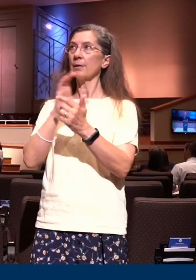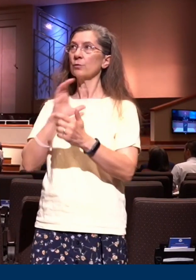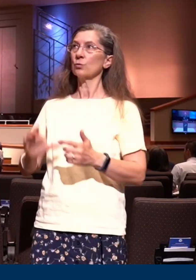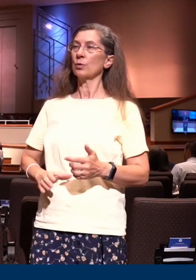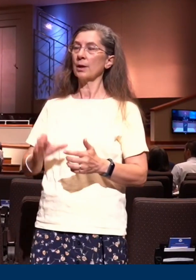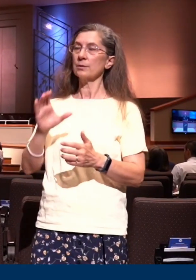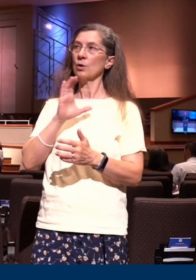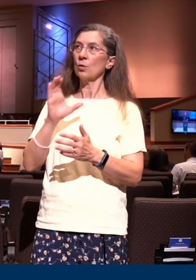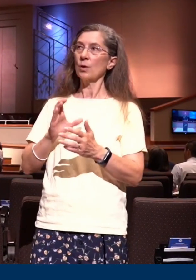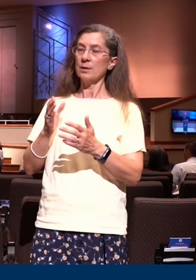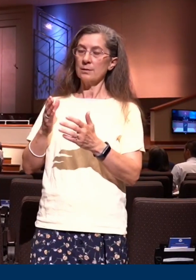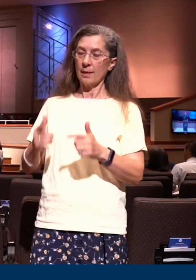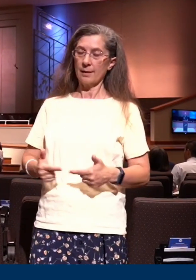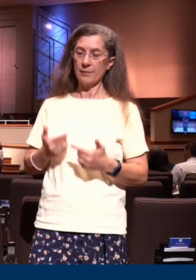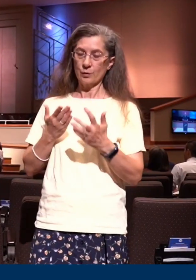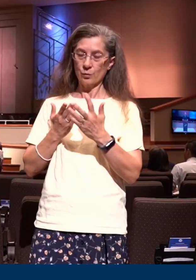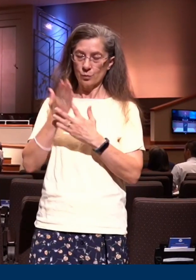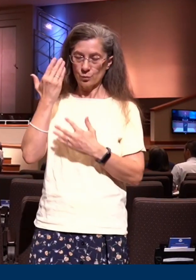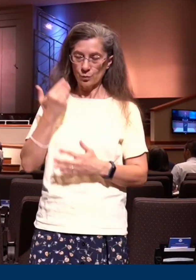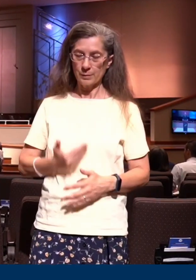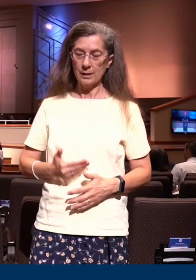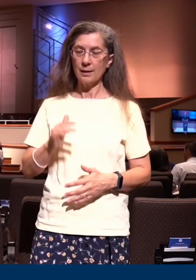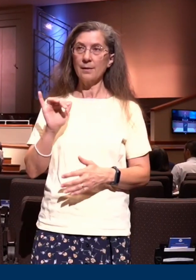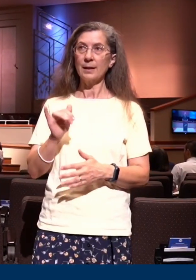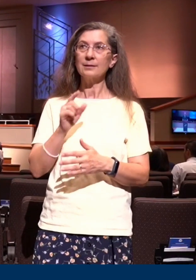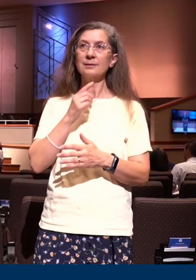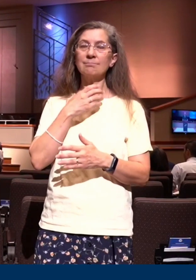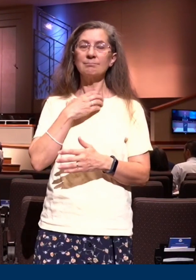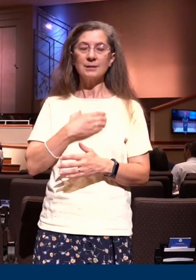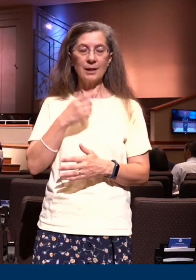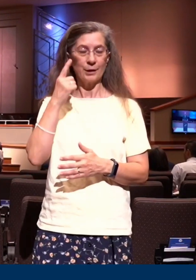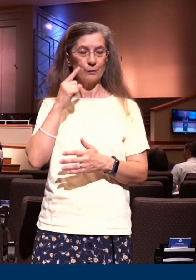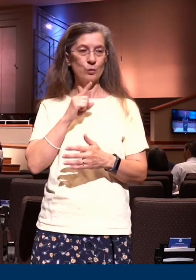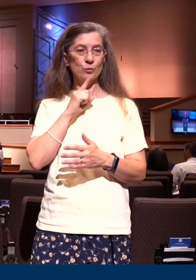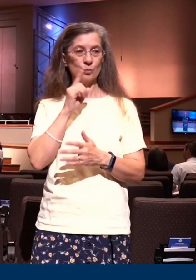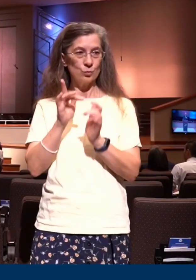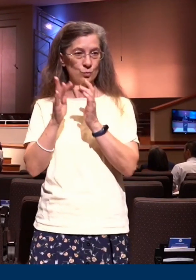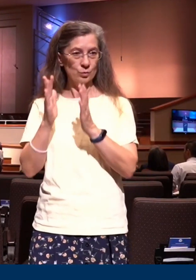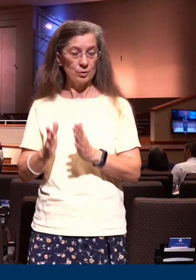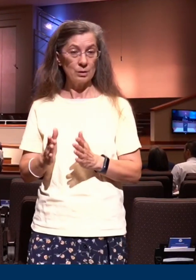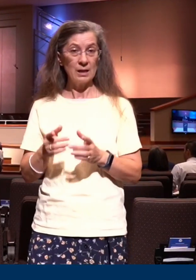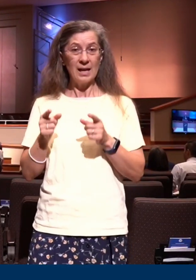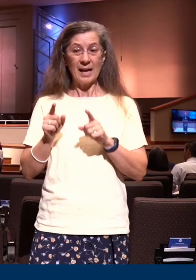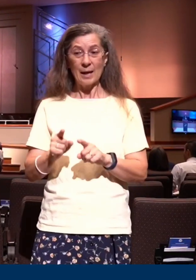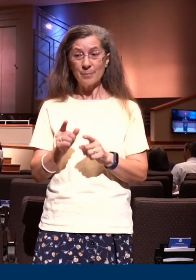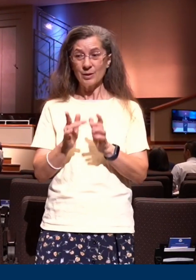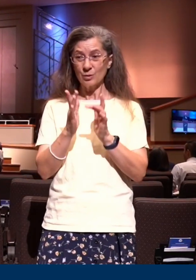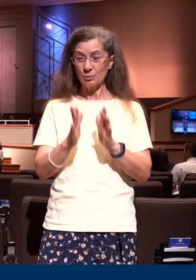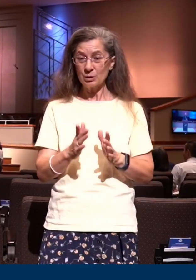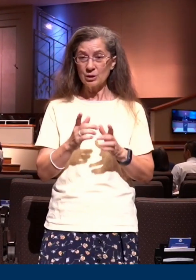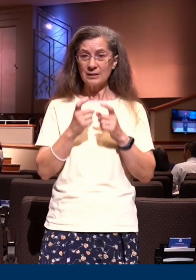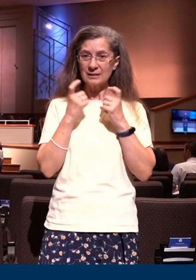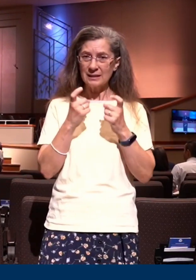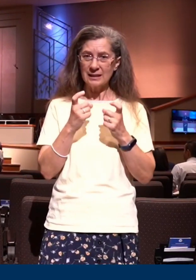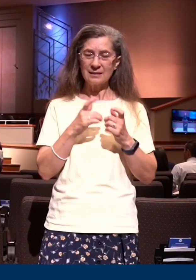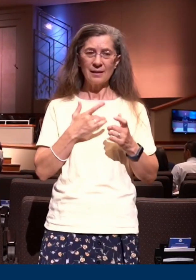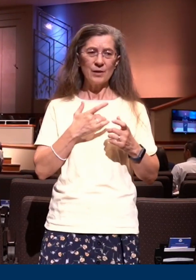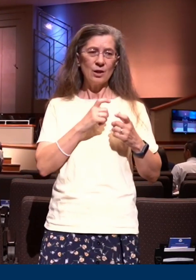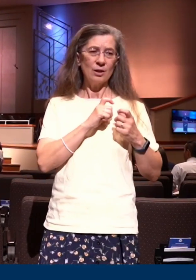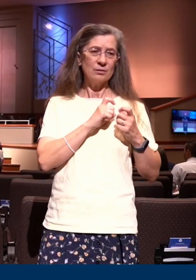through them. That's their desire. And when there is sin, they're quenched, they're grieved in their spirit. And so the Bible says here